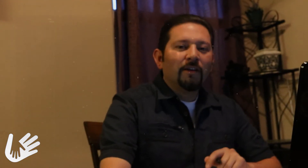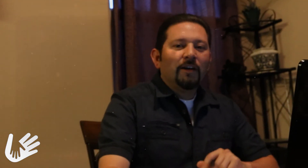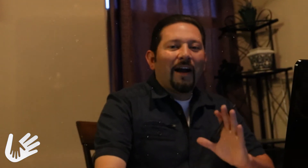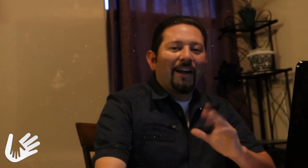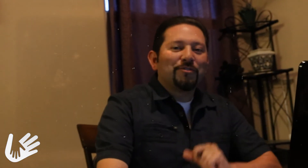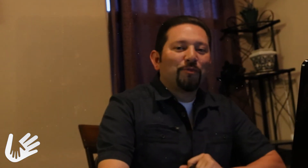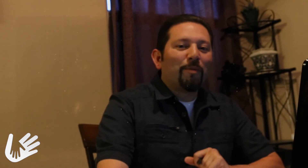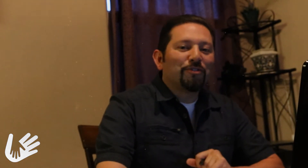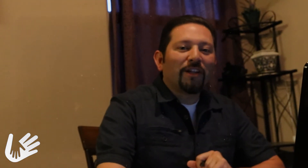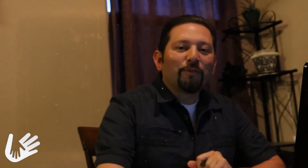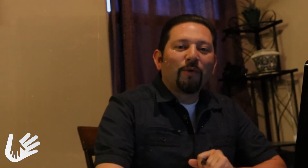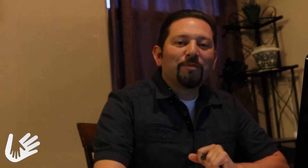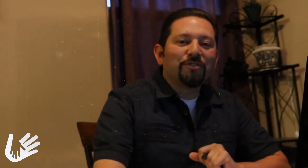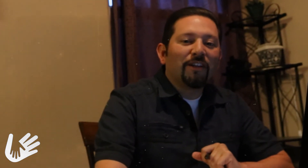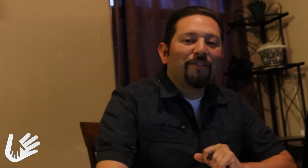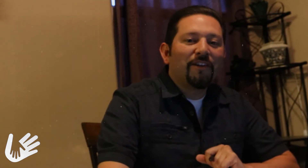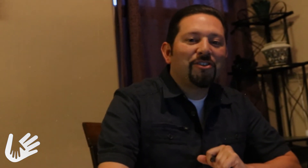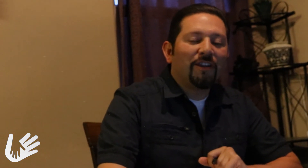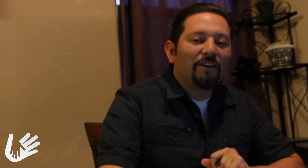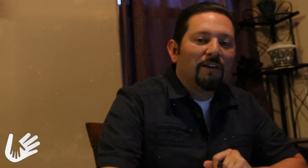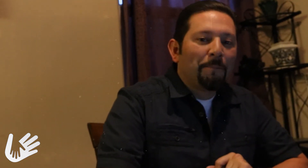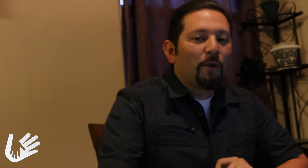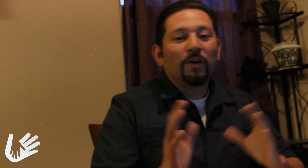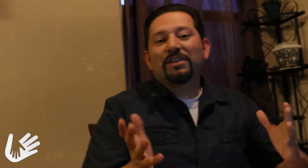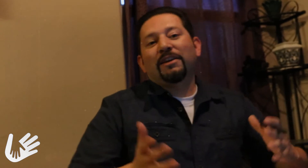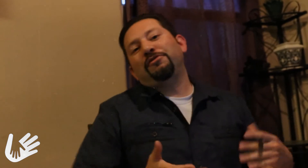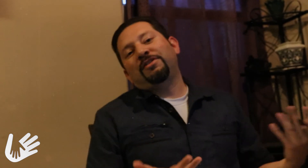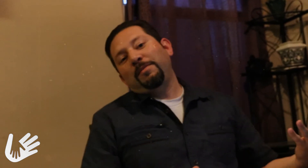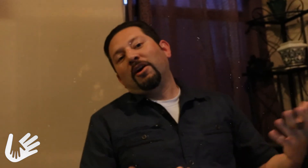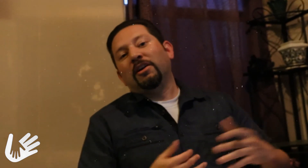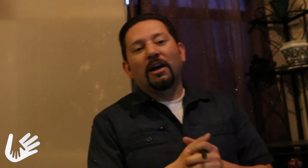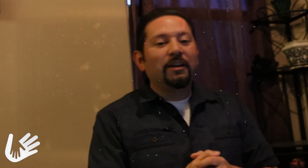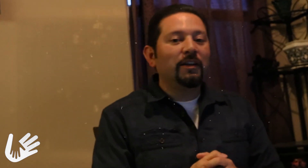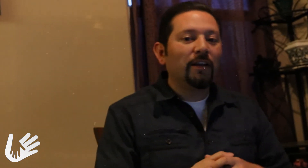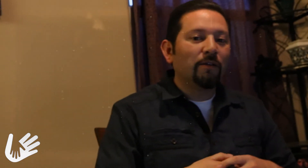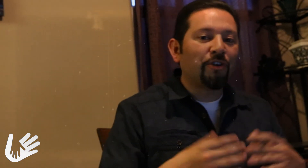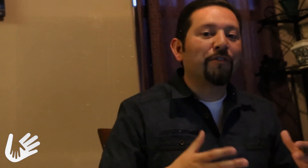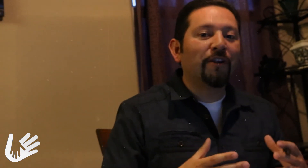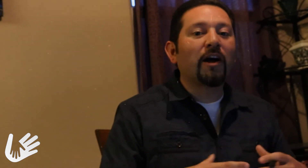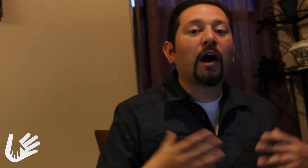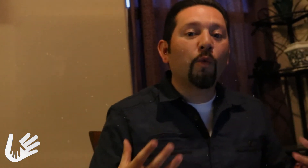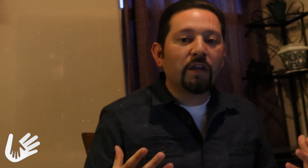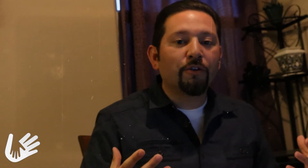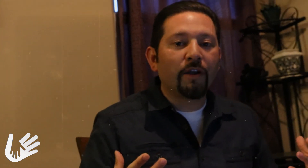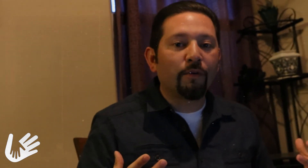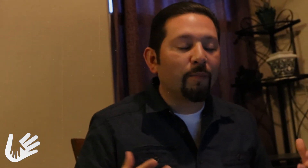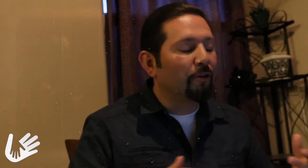Hi guys, Robert Sotelo with the Robert Sotelo Foundation here. Once again, you've seen me online, trying to figure out how we can create a ripple